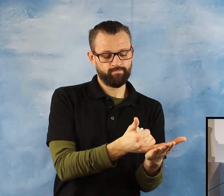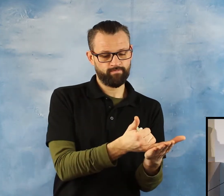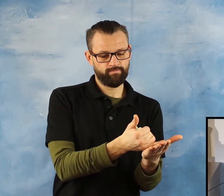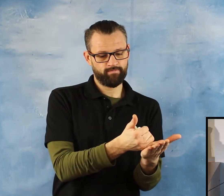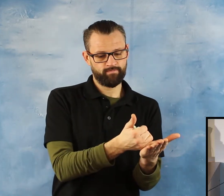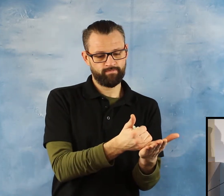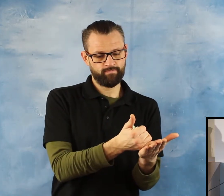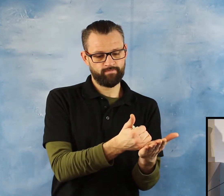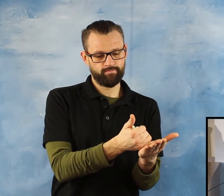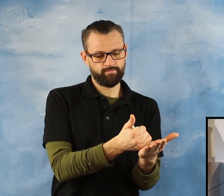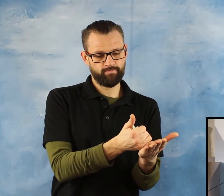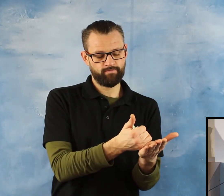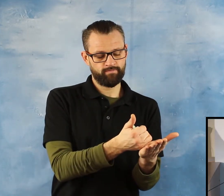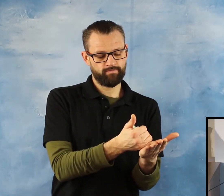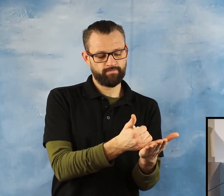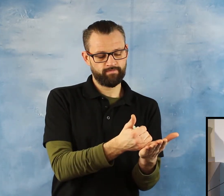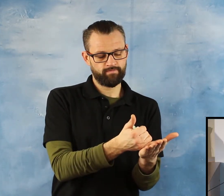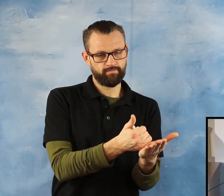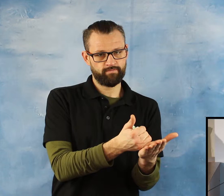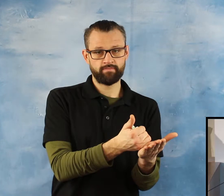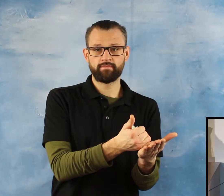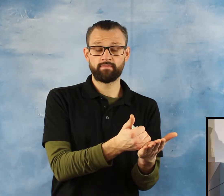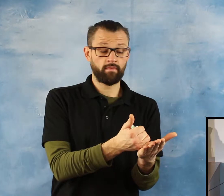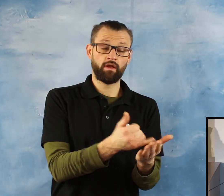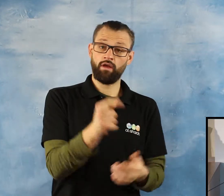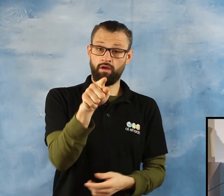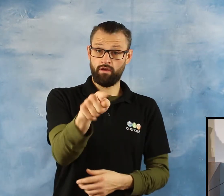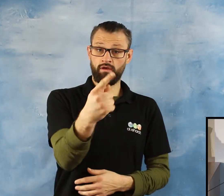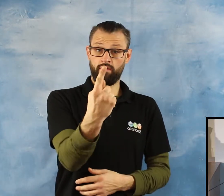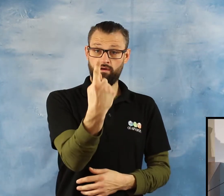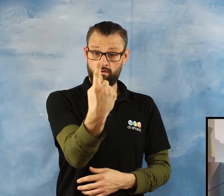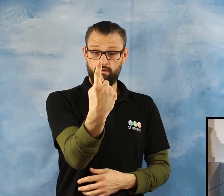You are nothing except The days